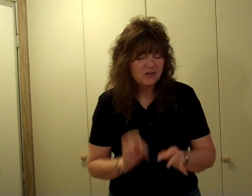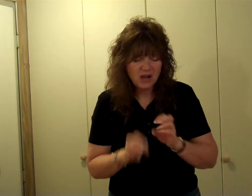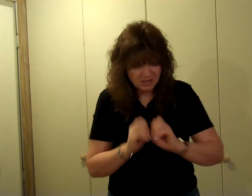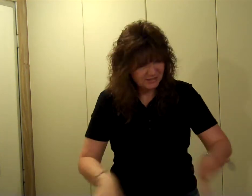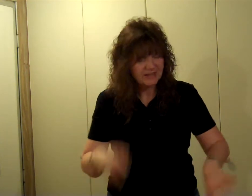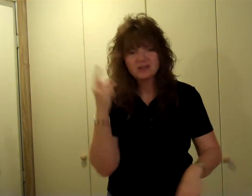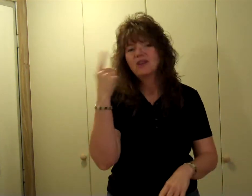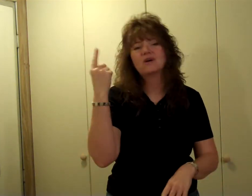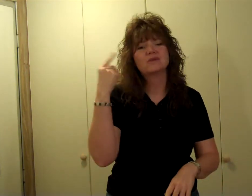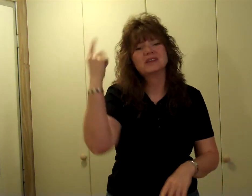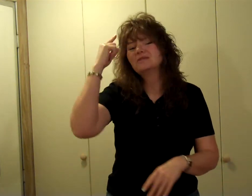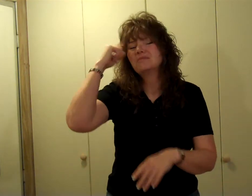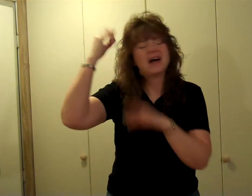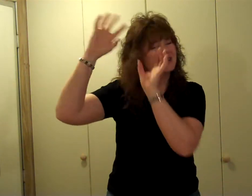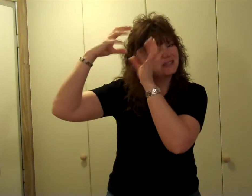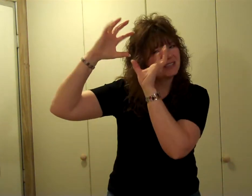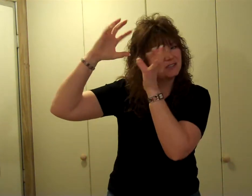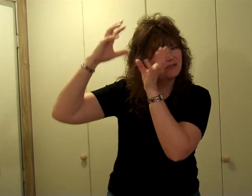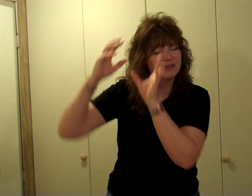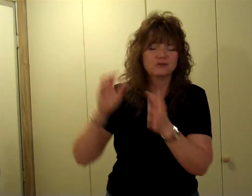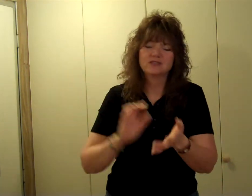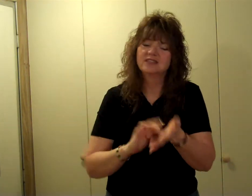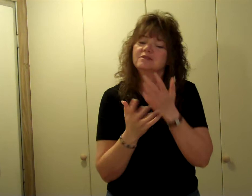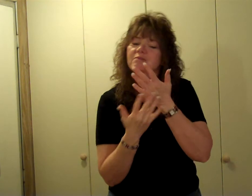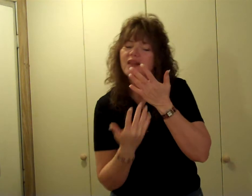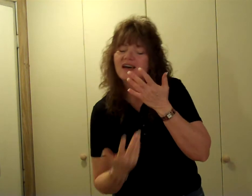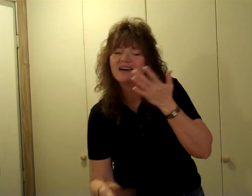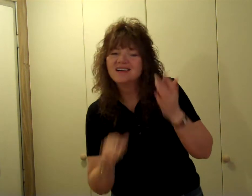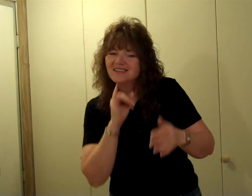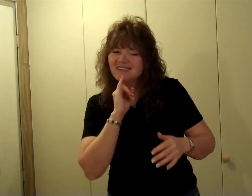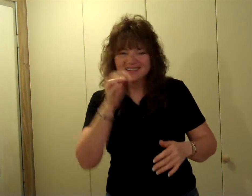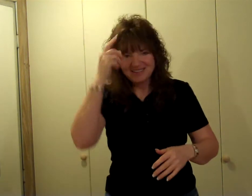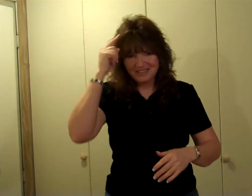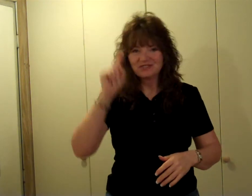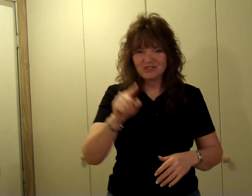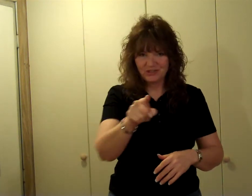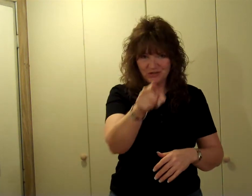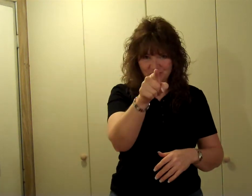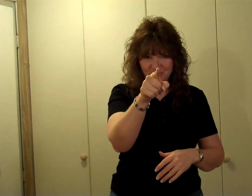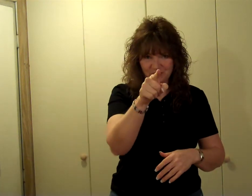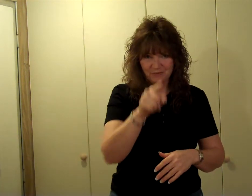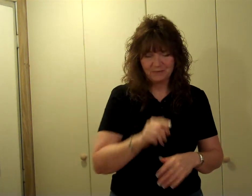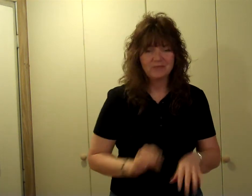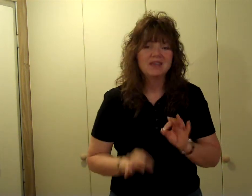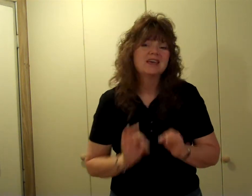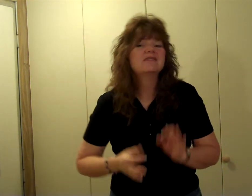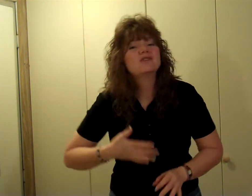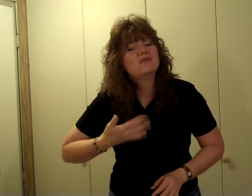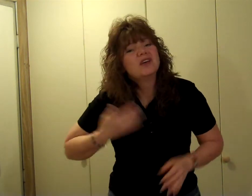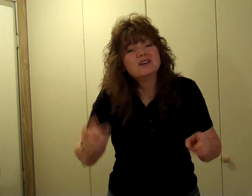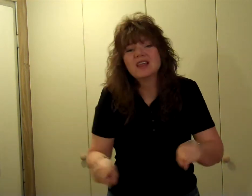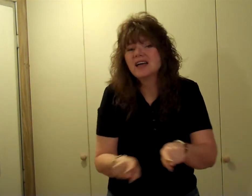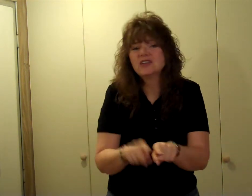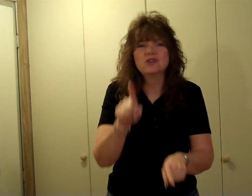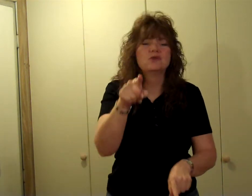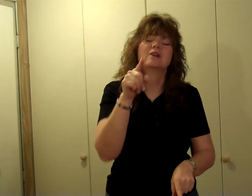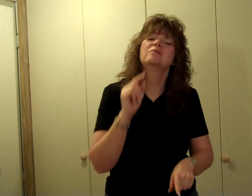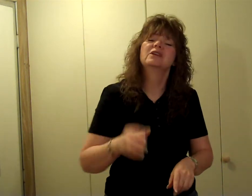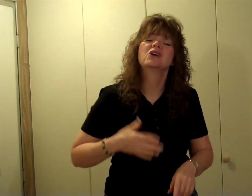you're lost and alone, and your mind is confused, this blood is for you. If you feel like you have been